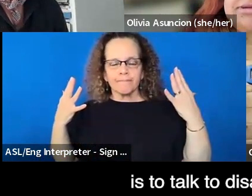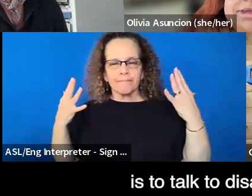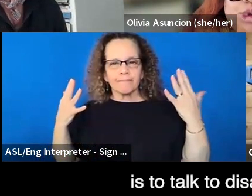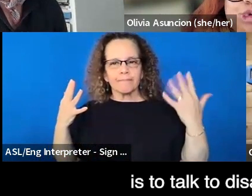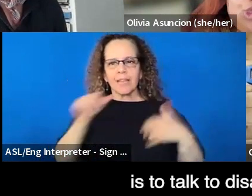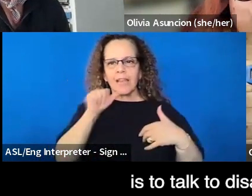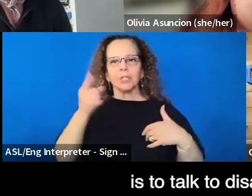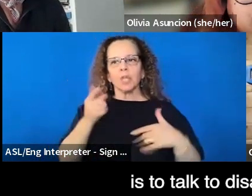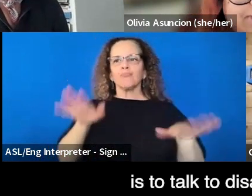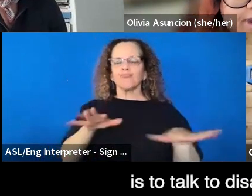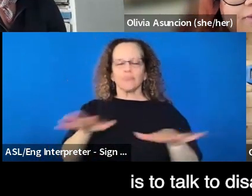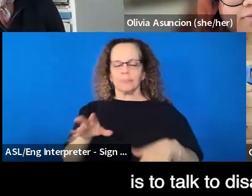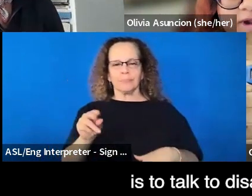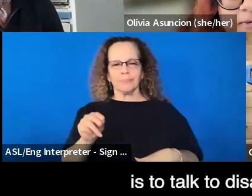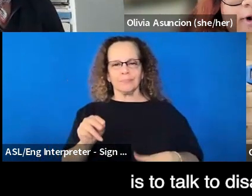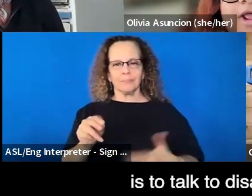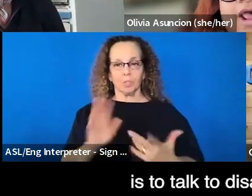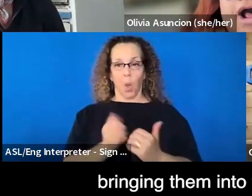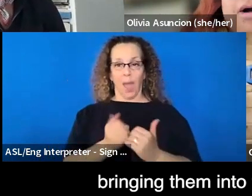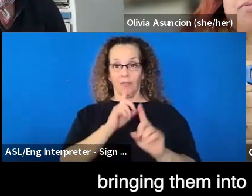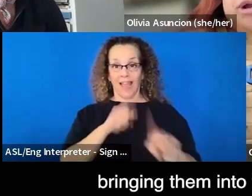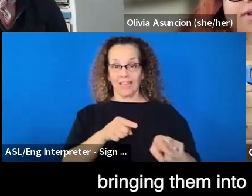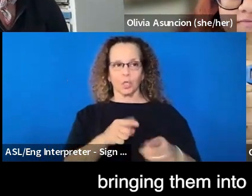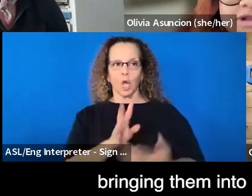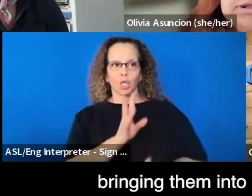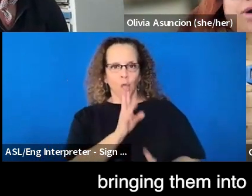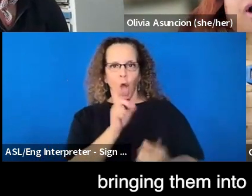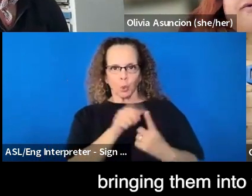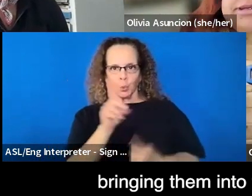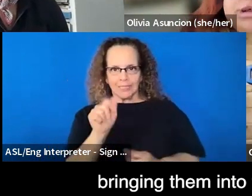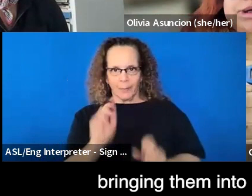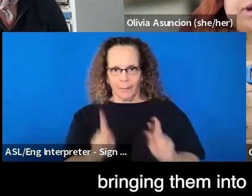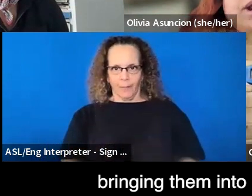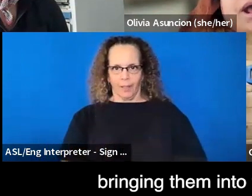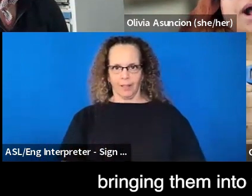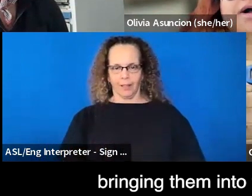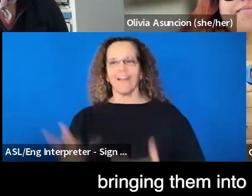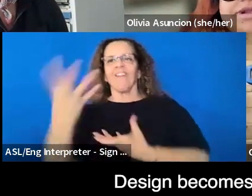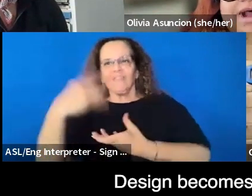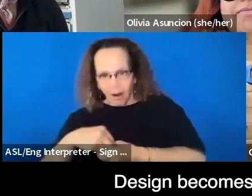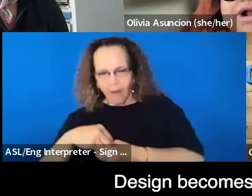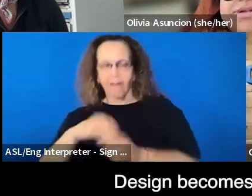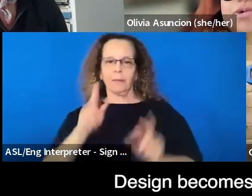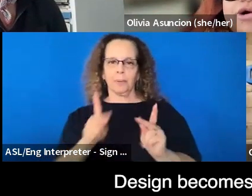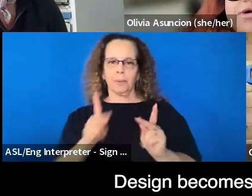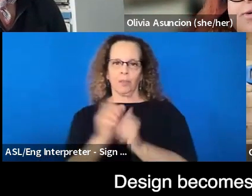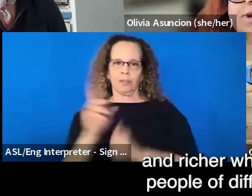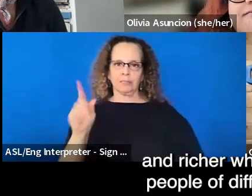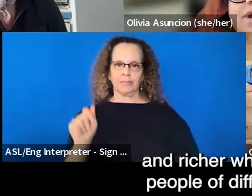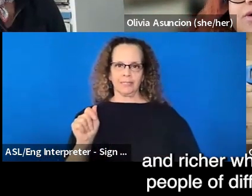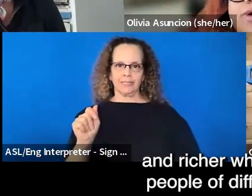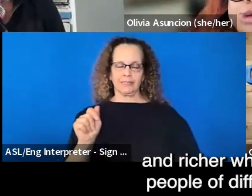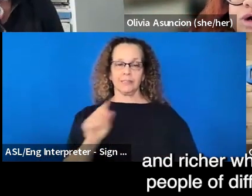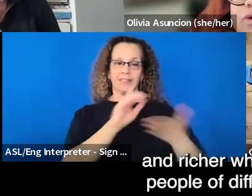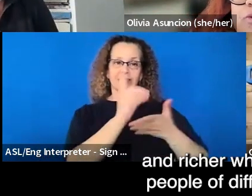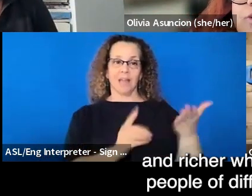is to talk to disabled people, bringing them into the conversation. Design becomes more inclusive